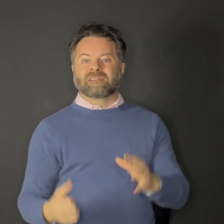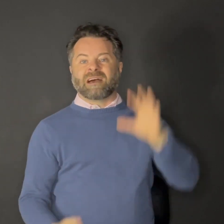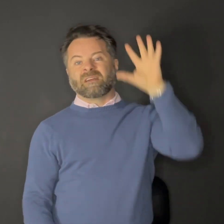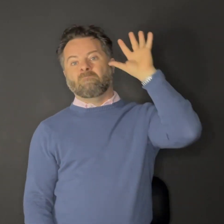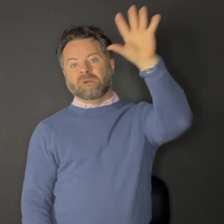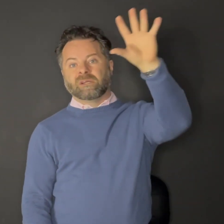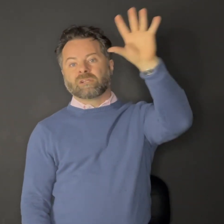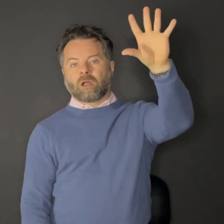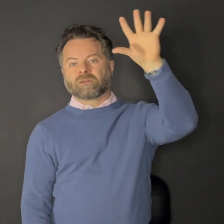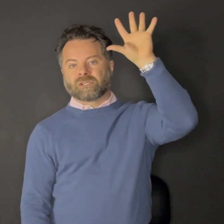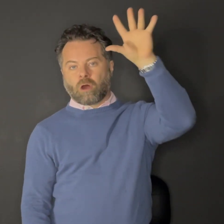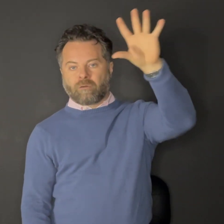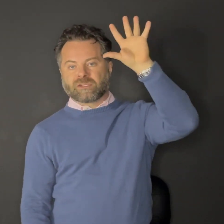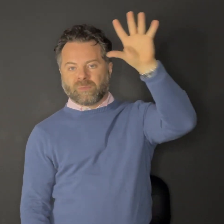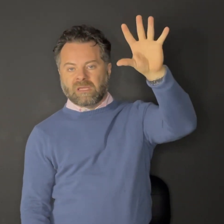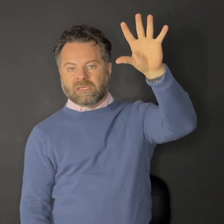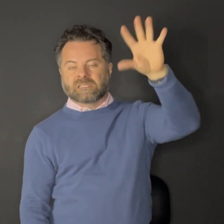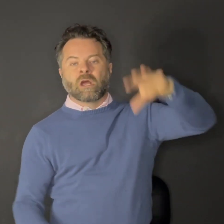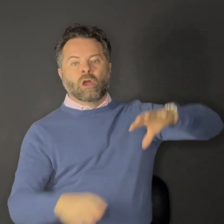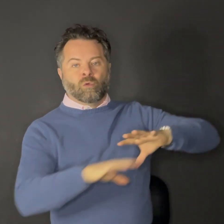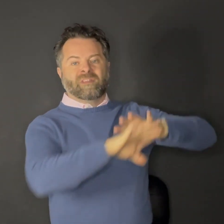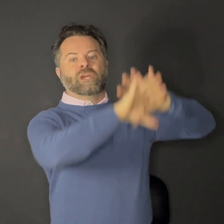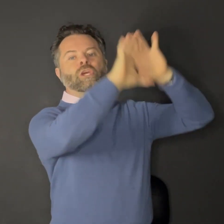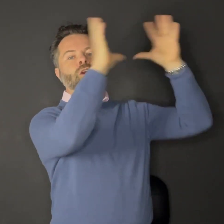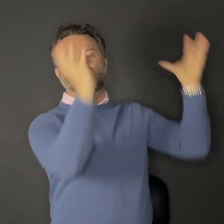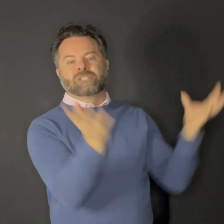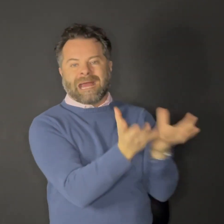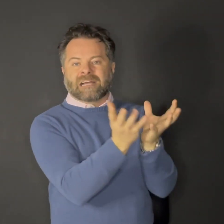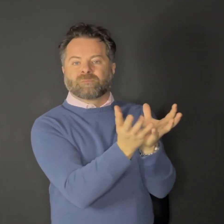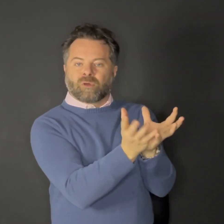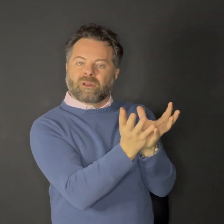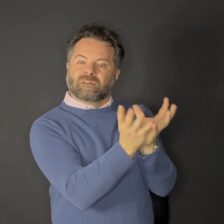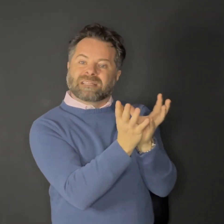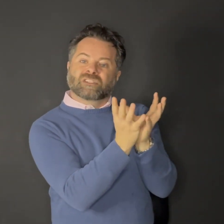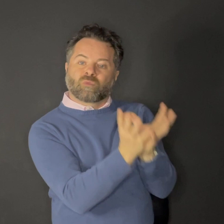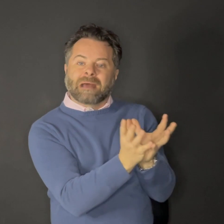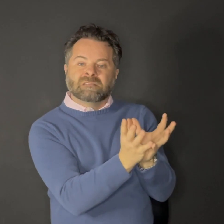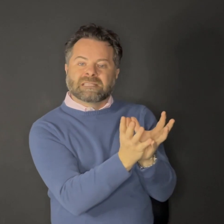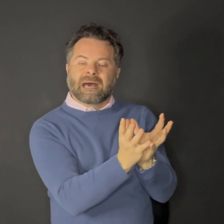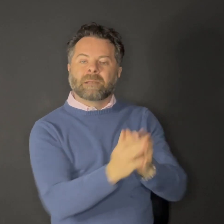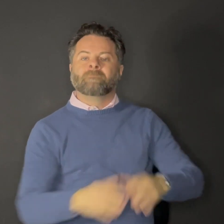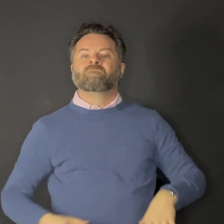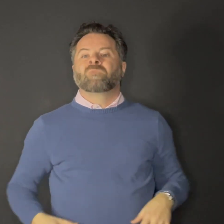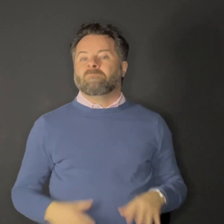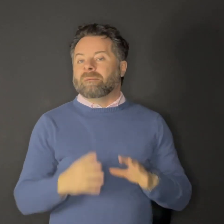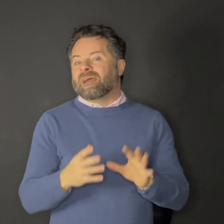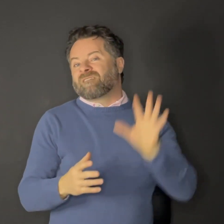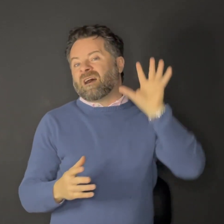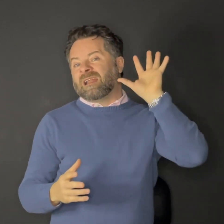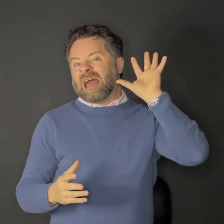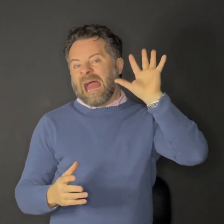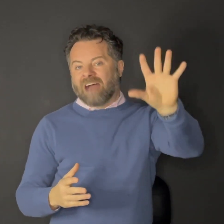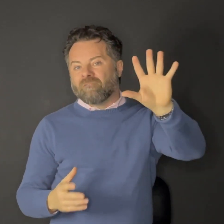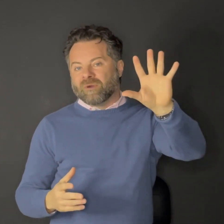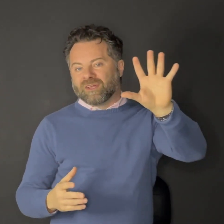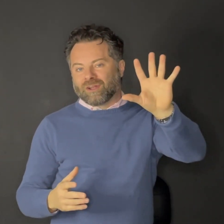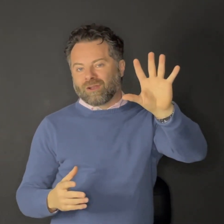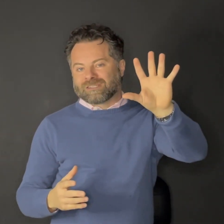of having a million dollars in RSPs with a huge tax burden that surrounds that, maybe I've got half a million dollars in